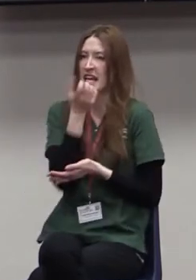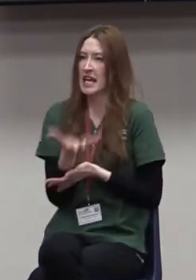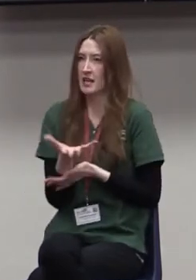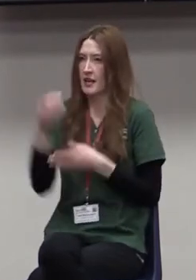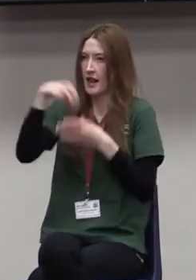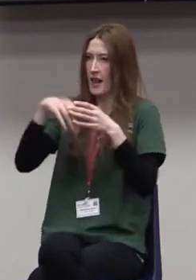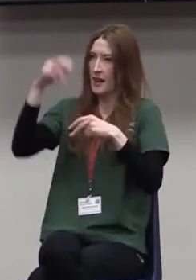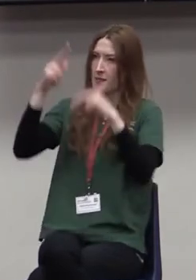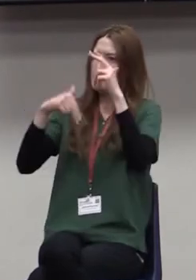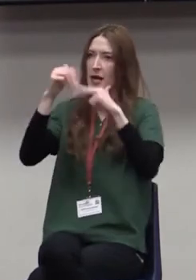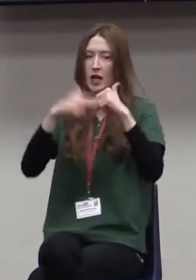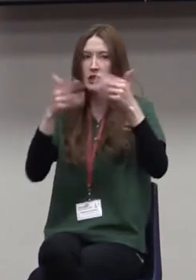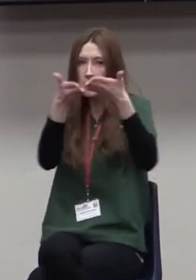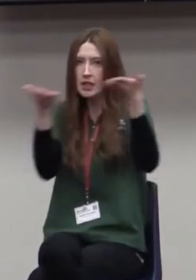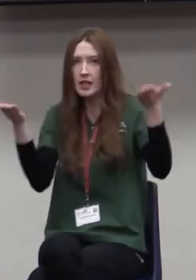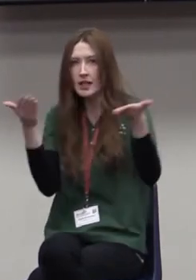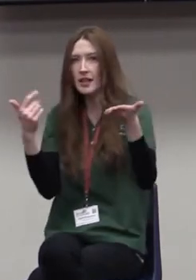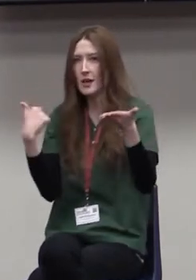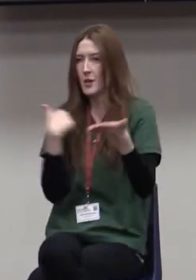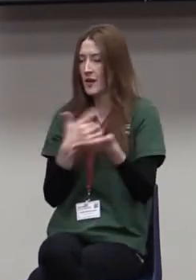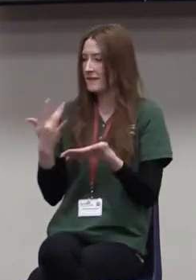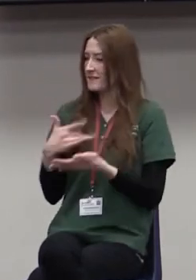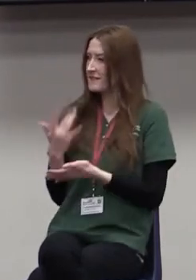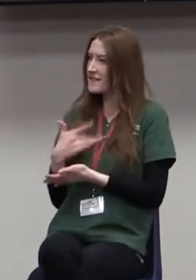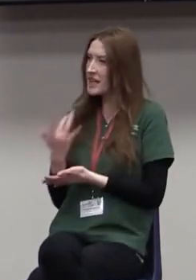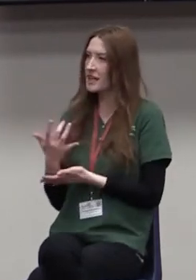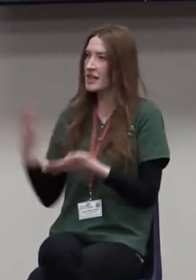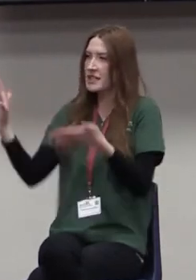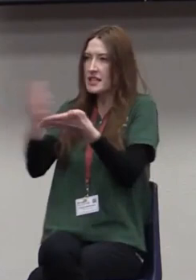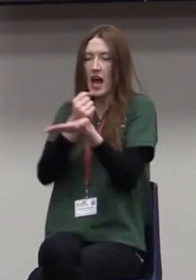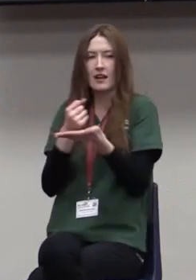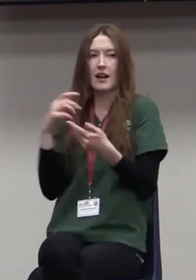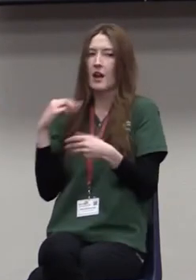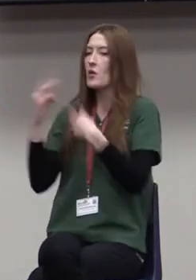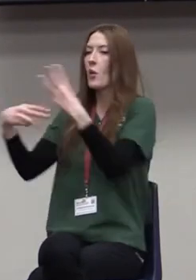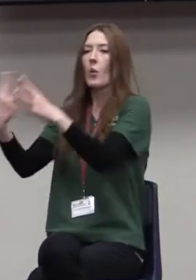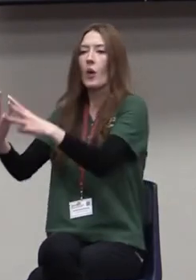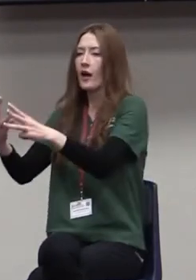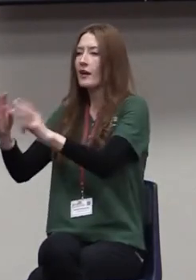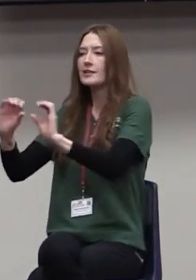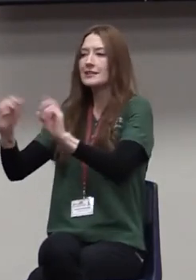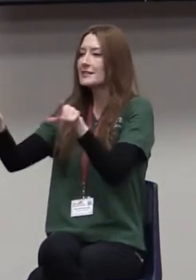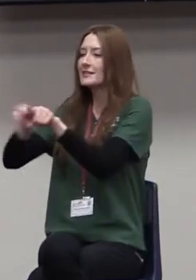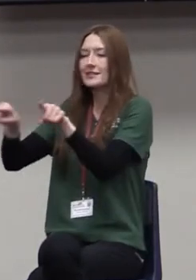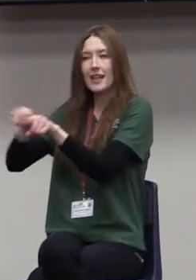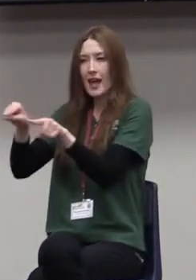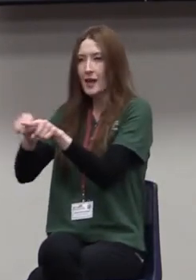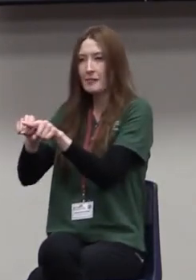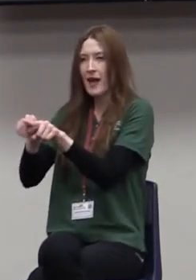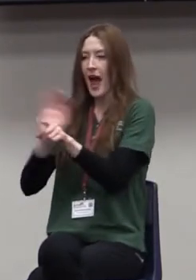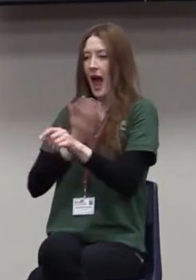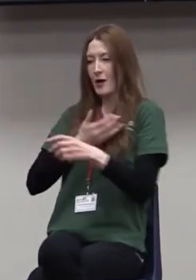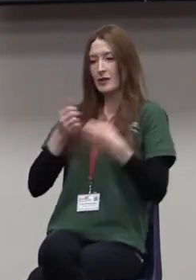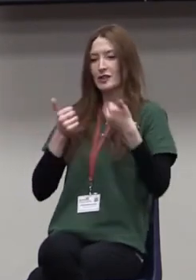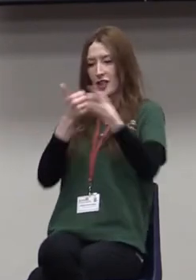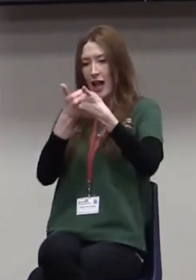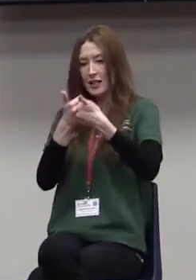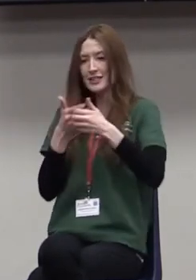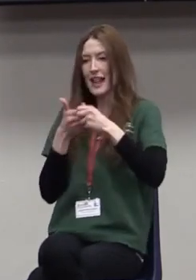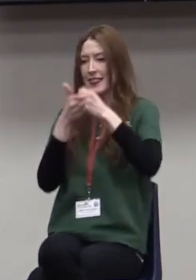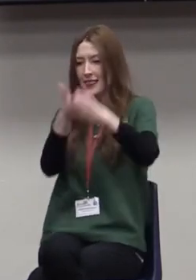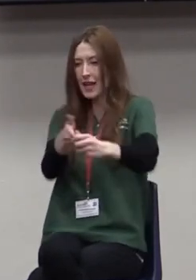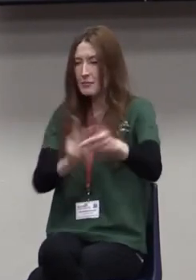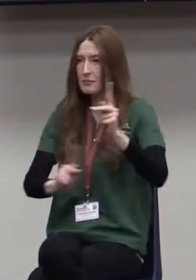entitled in many different ways. And our world is no different. And so we're challenged to lead people because there are